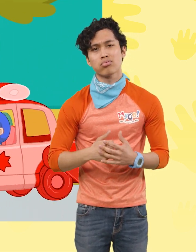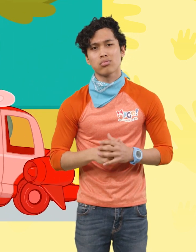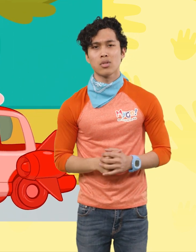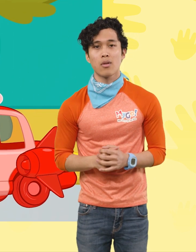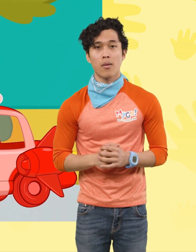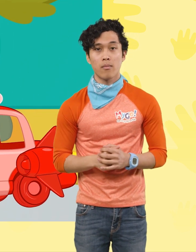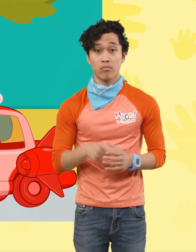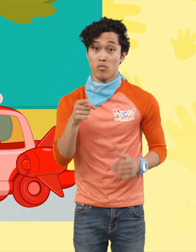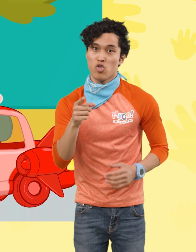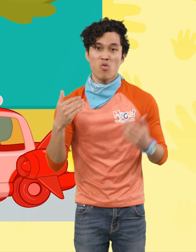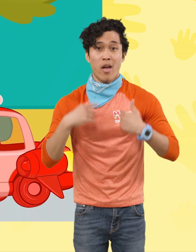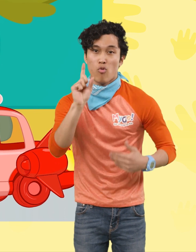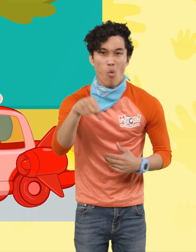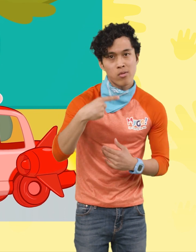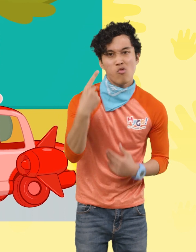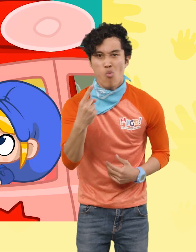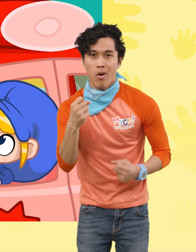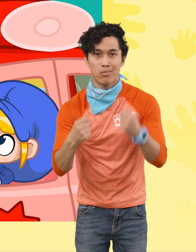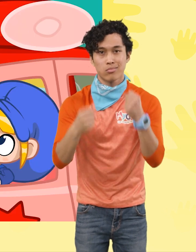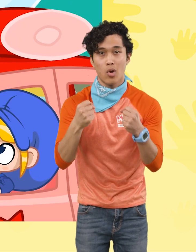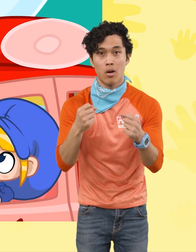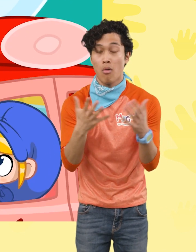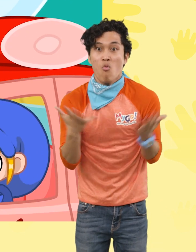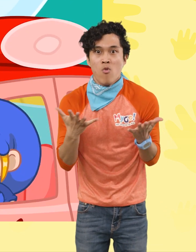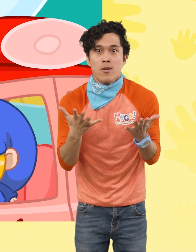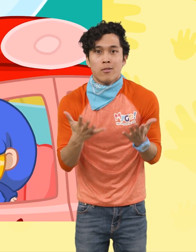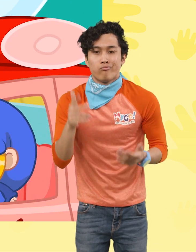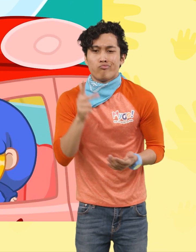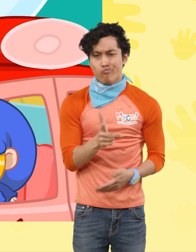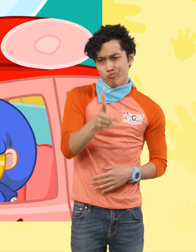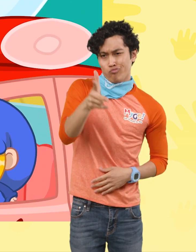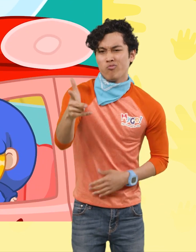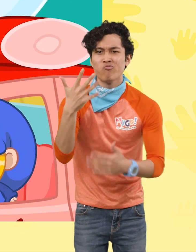There's only one ride left for you And that's a ride to jail